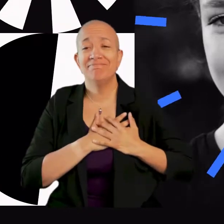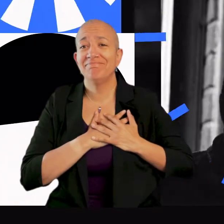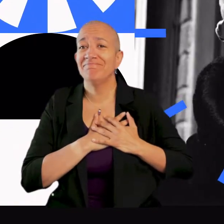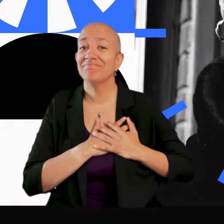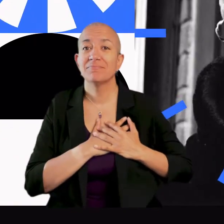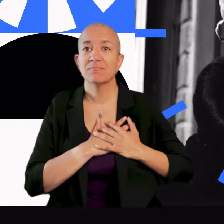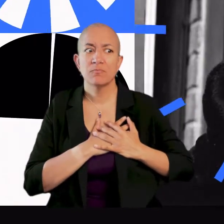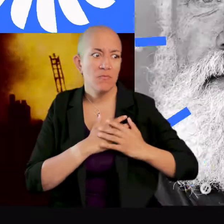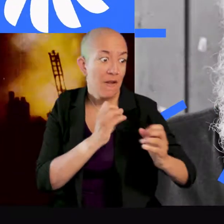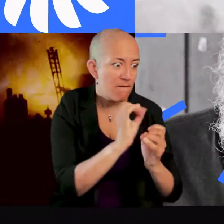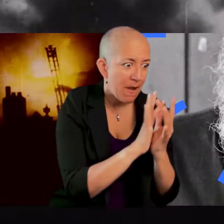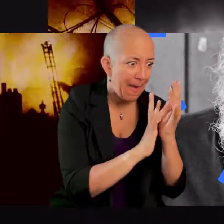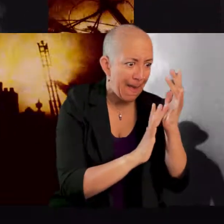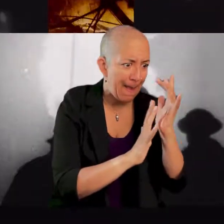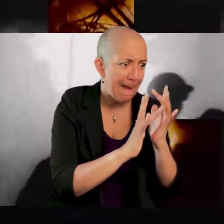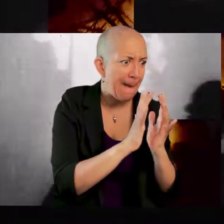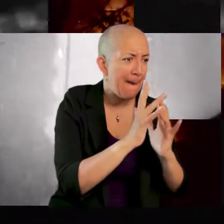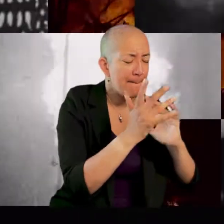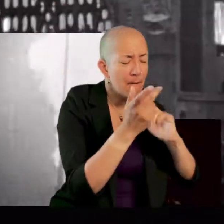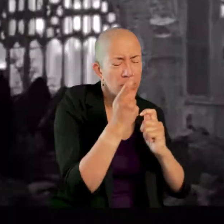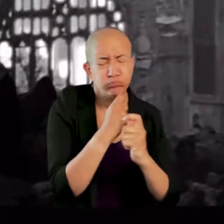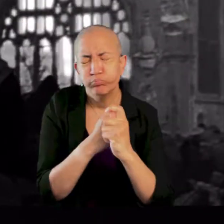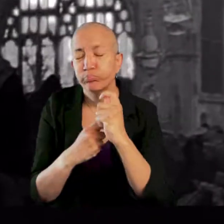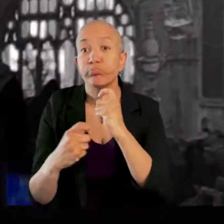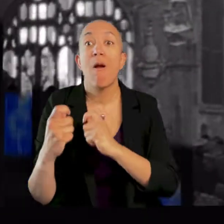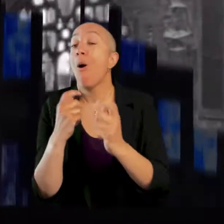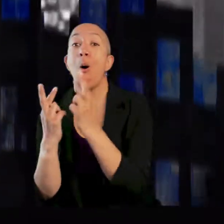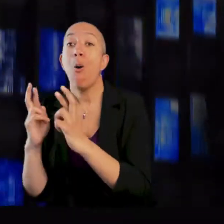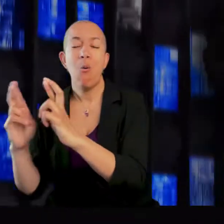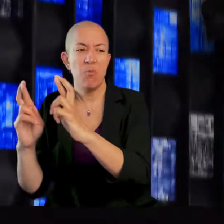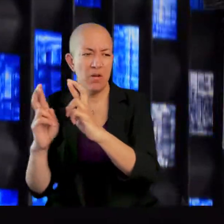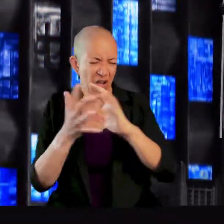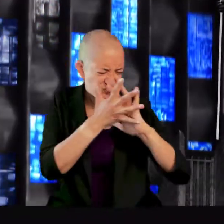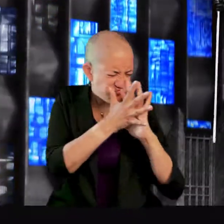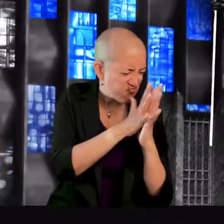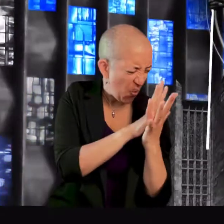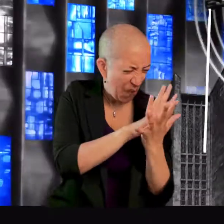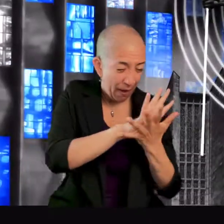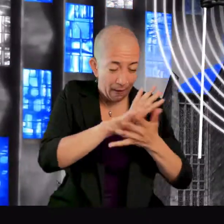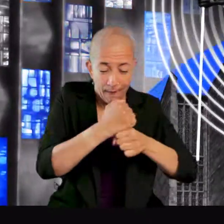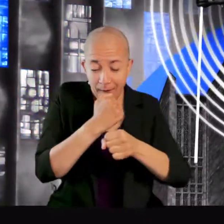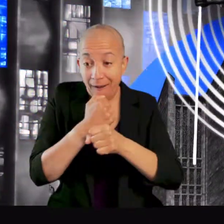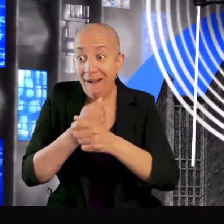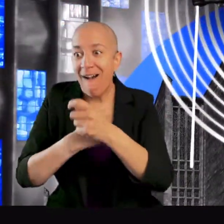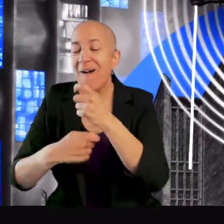Turning flames into hope. And ruin into beauty.